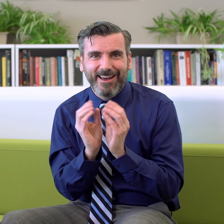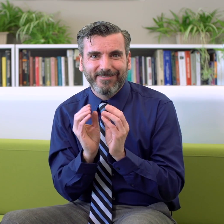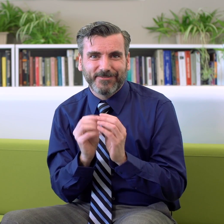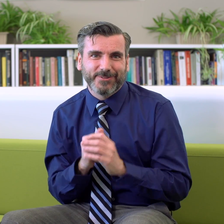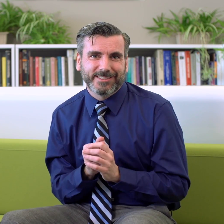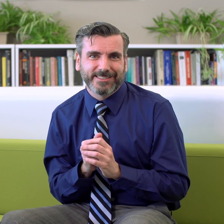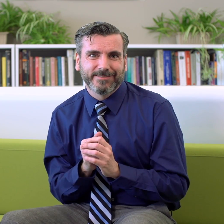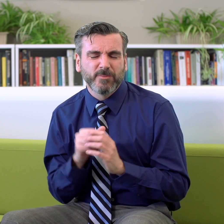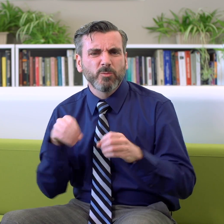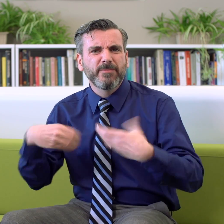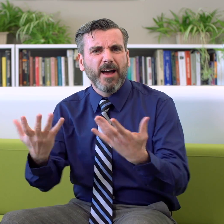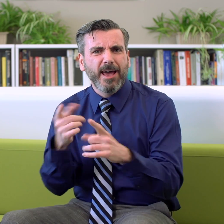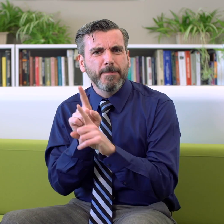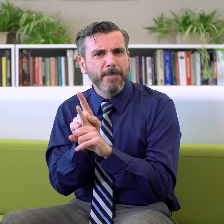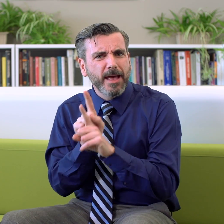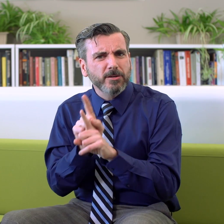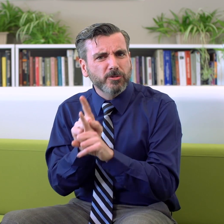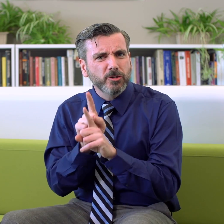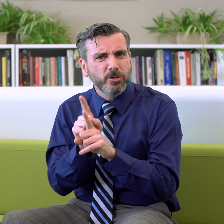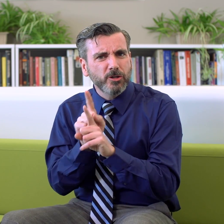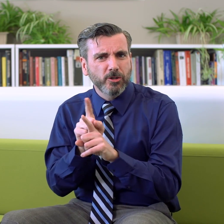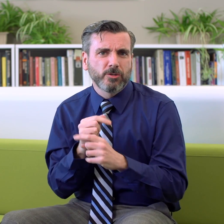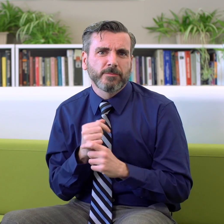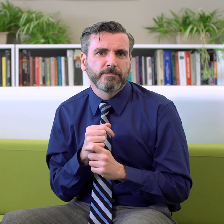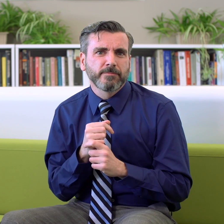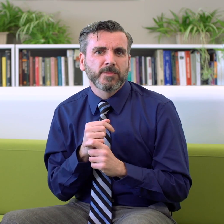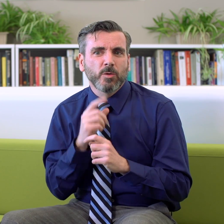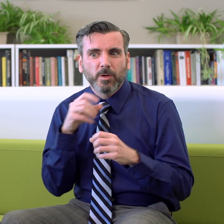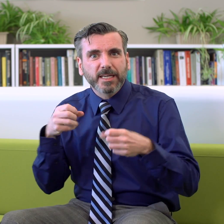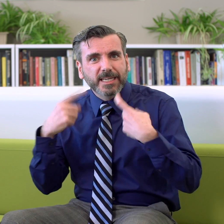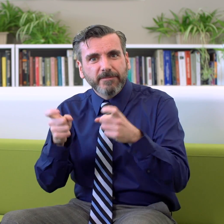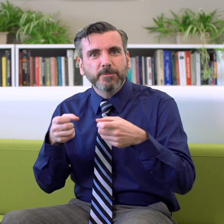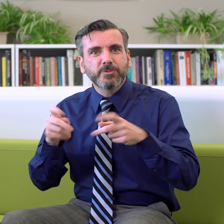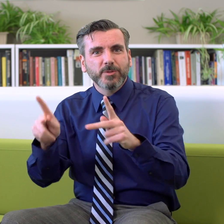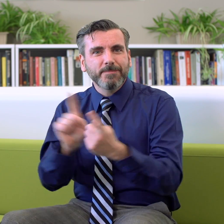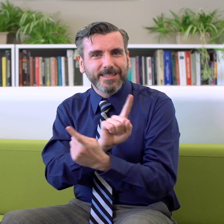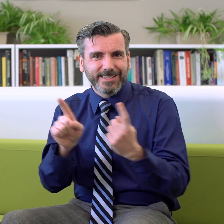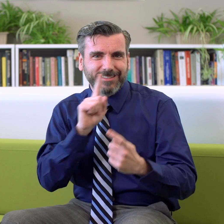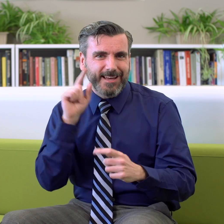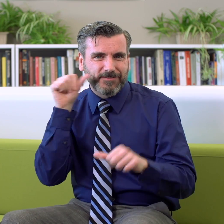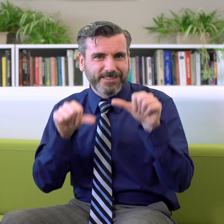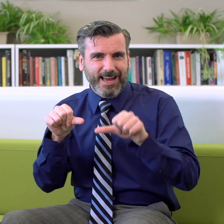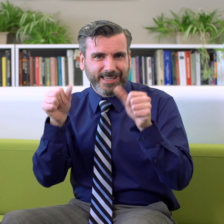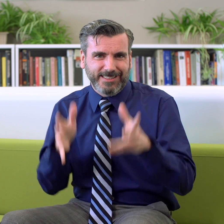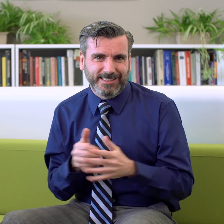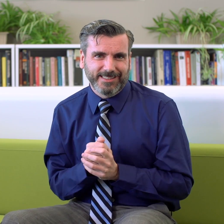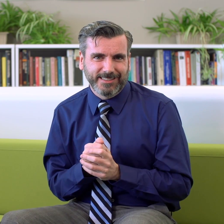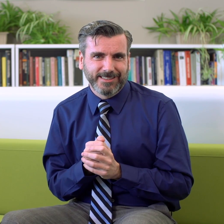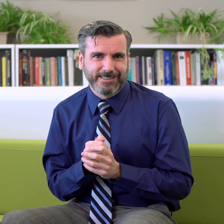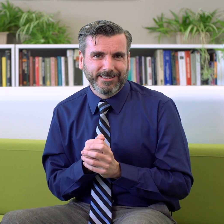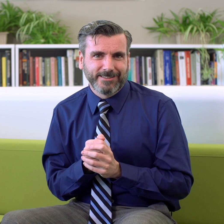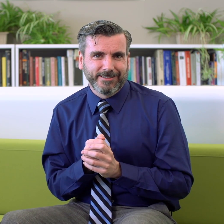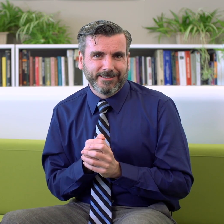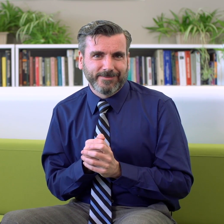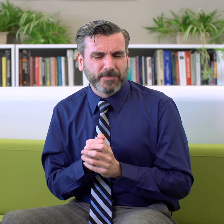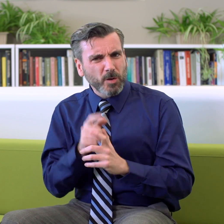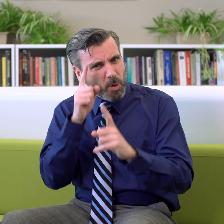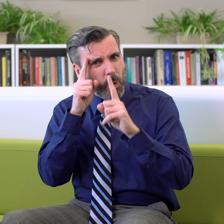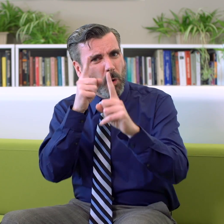conferences. We provide students with mentors, as well as give them the opportunity to meet other deaf scientists. Our